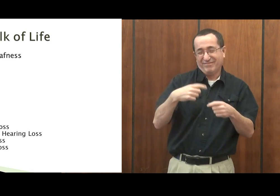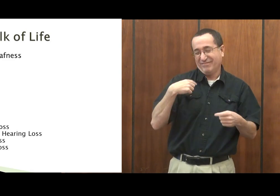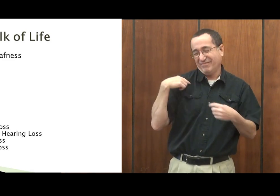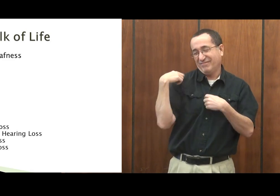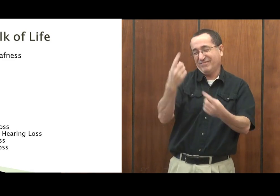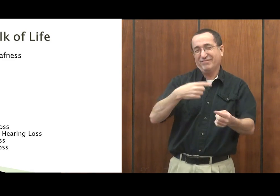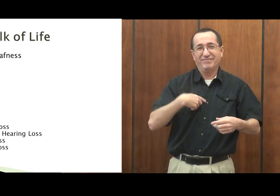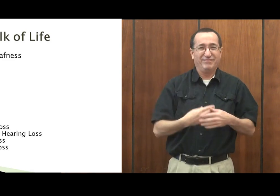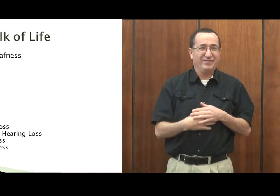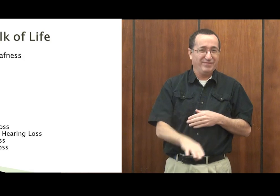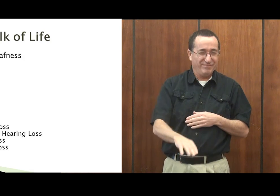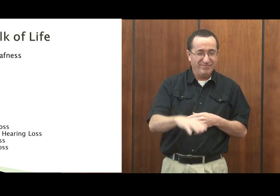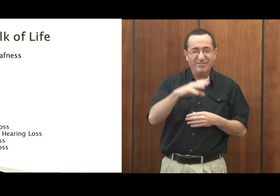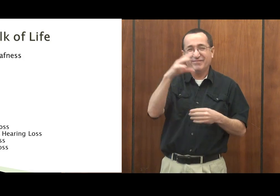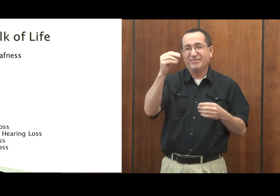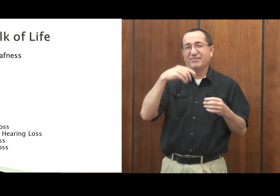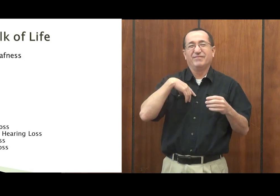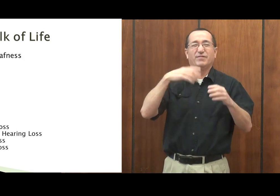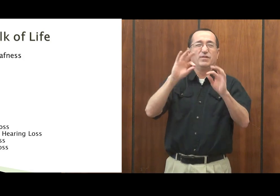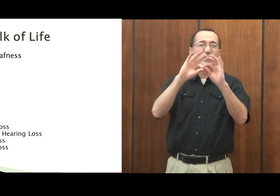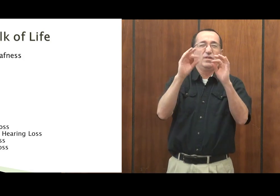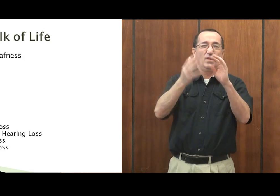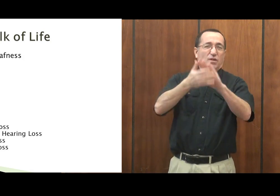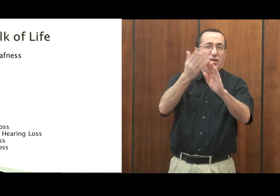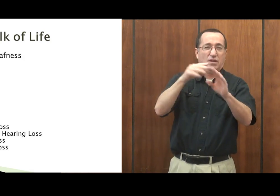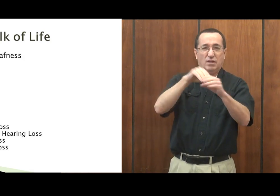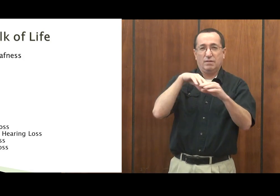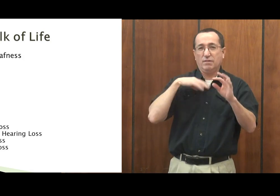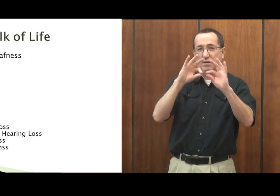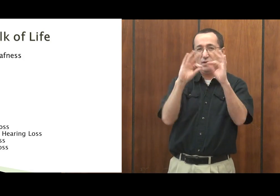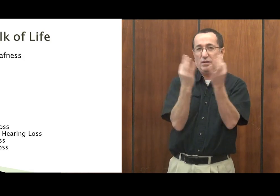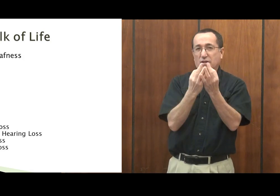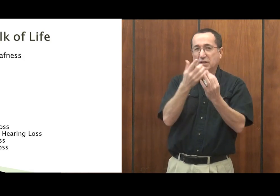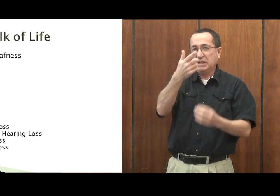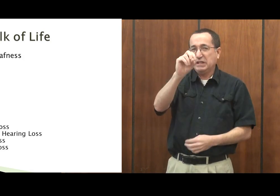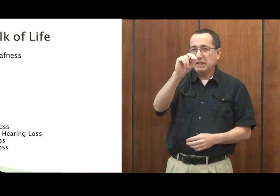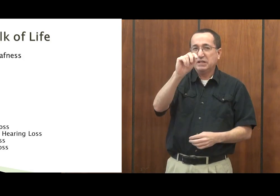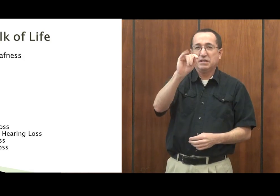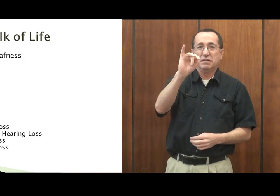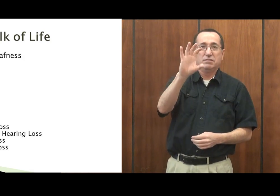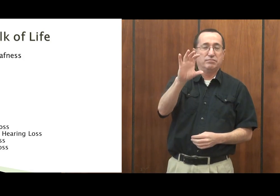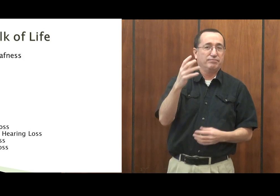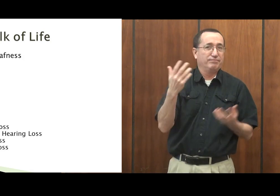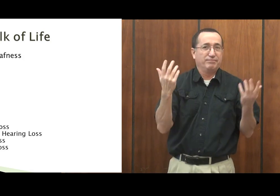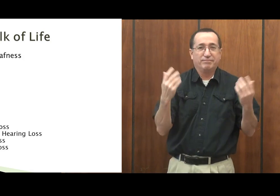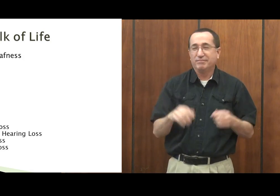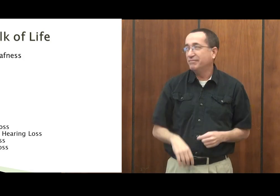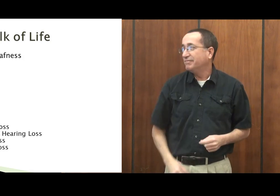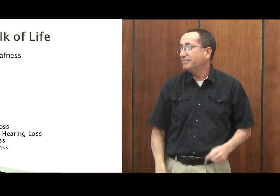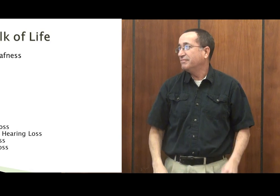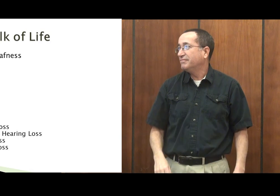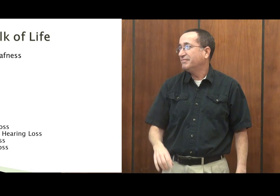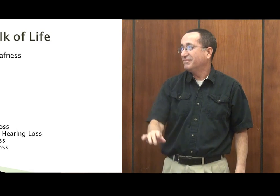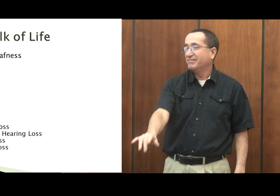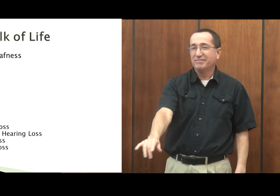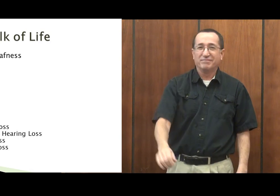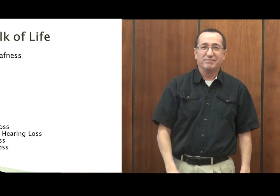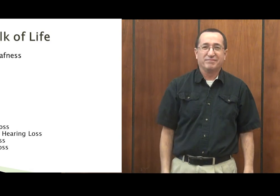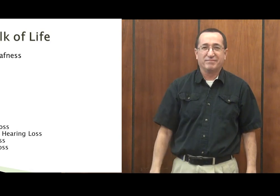I was born this way. I grew up this way. It runs through my family. It's genetic. It is passed on as a